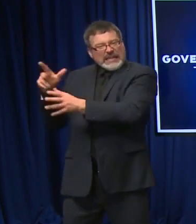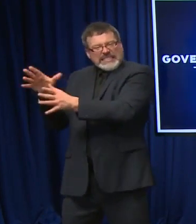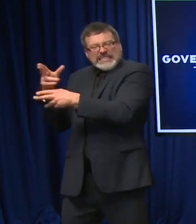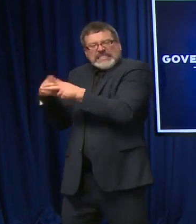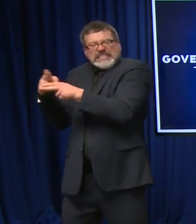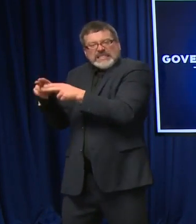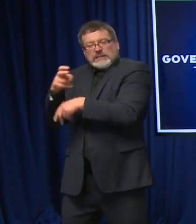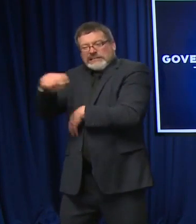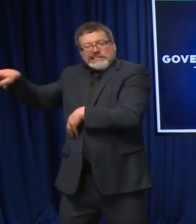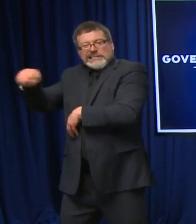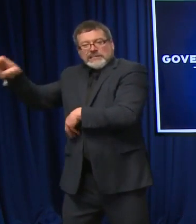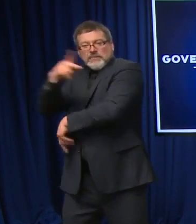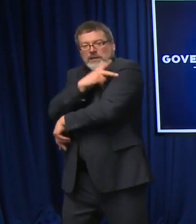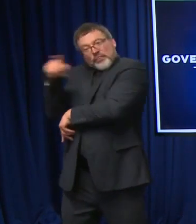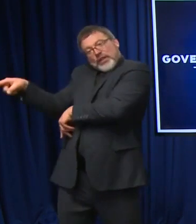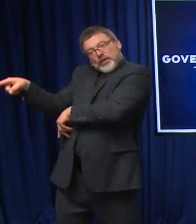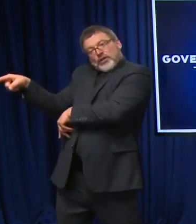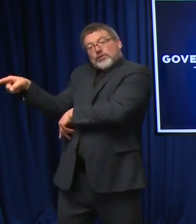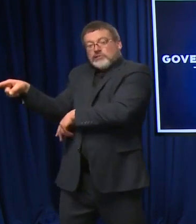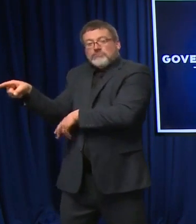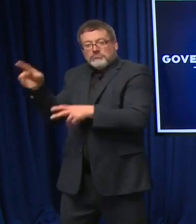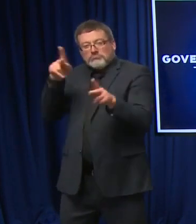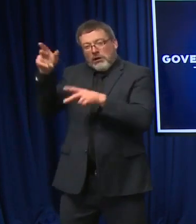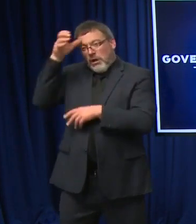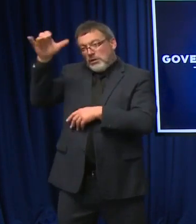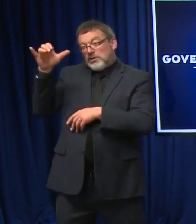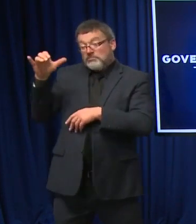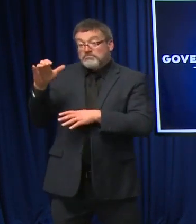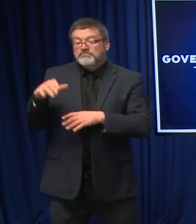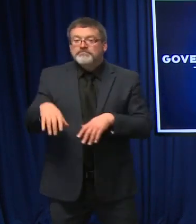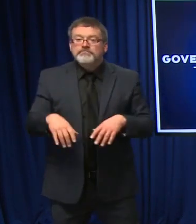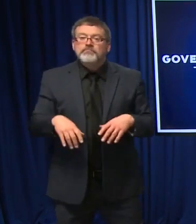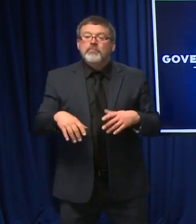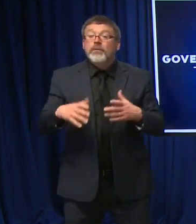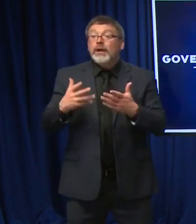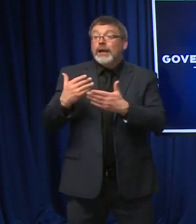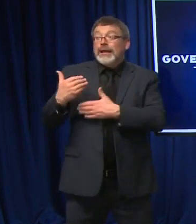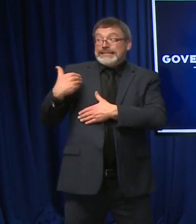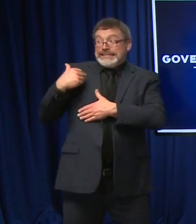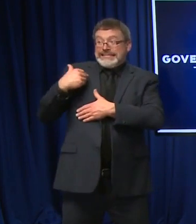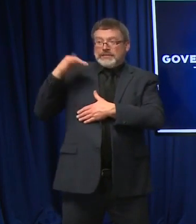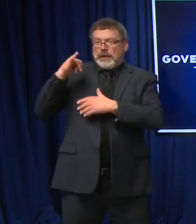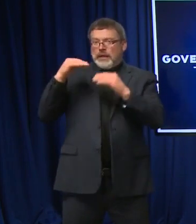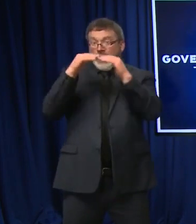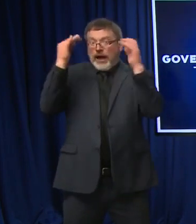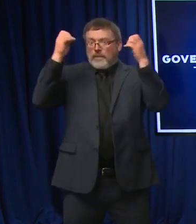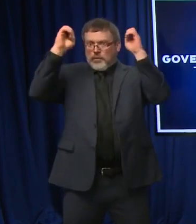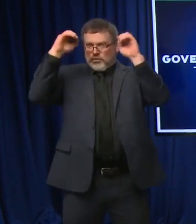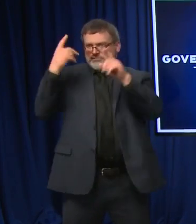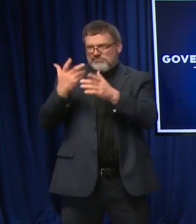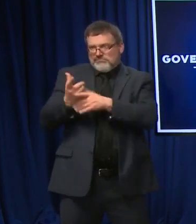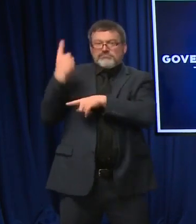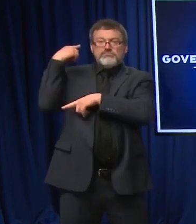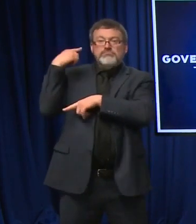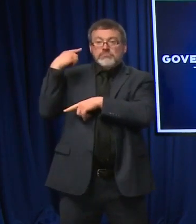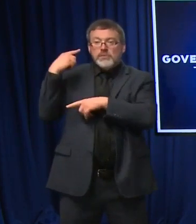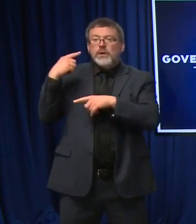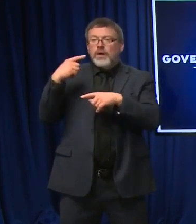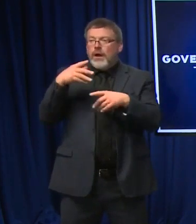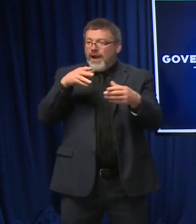had during the state of emergency had to go away with the state of emergency. Pieces of that were continued through the legislation, and